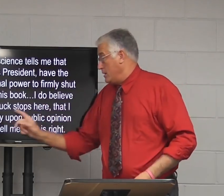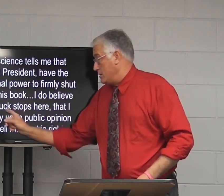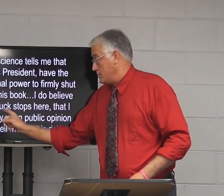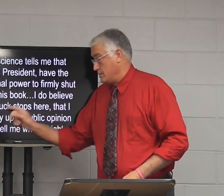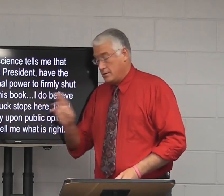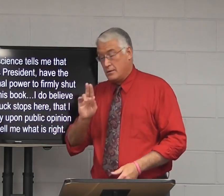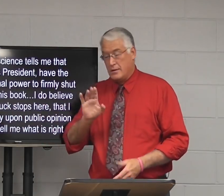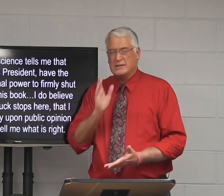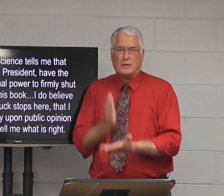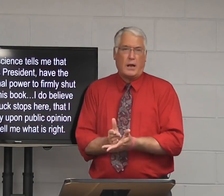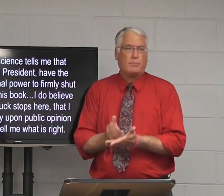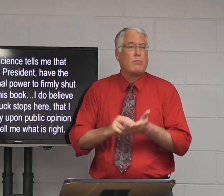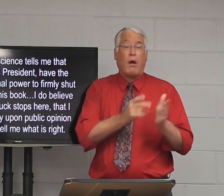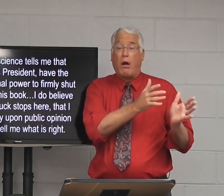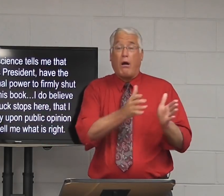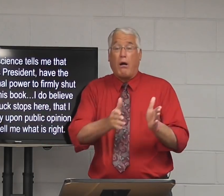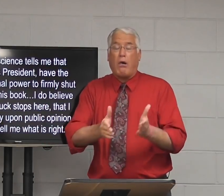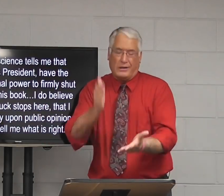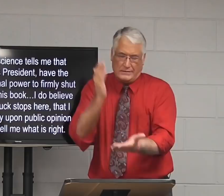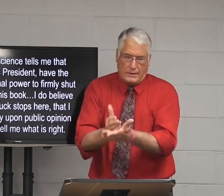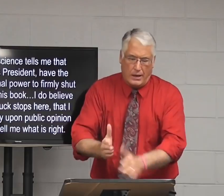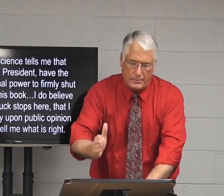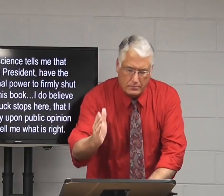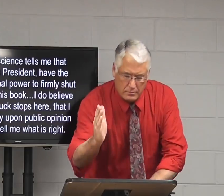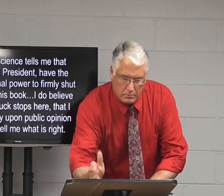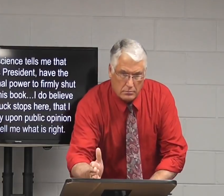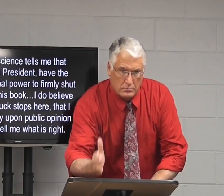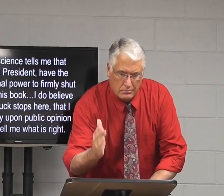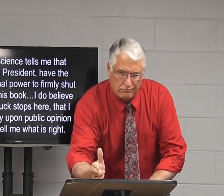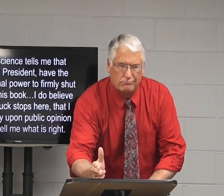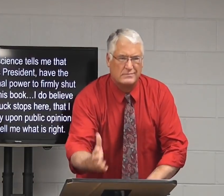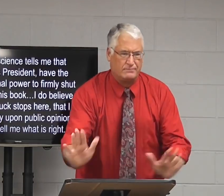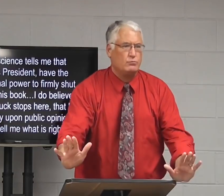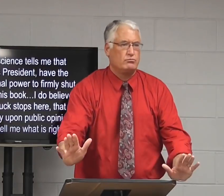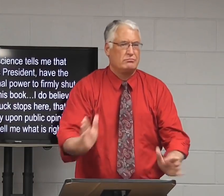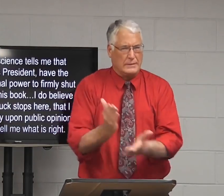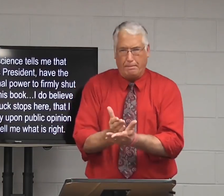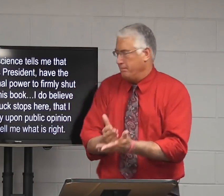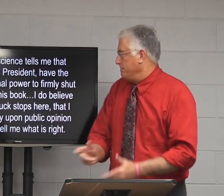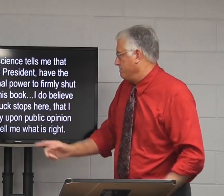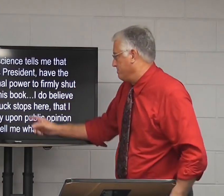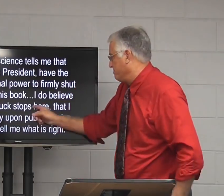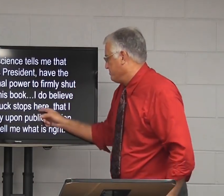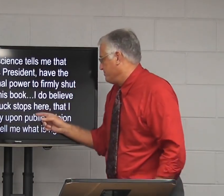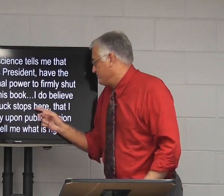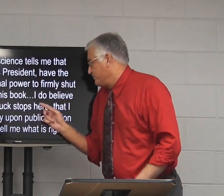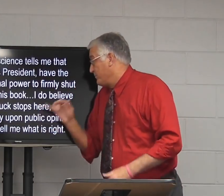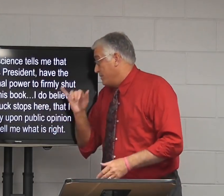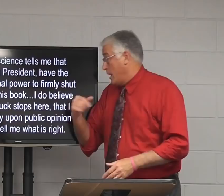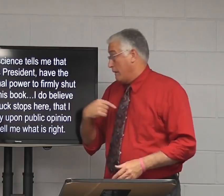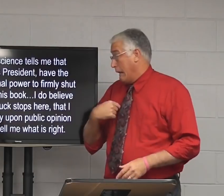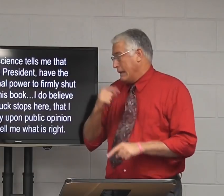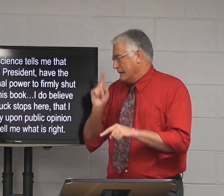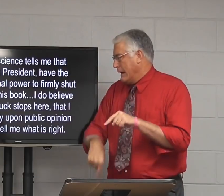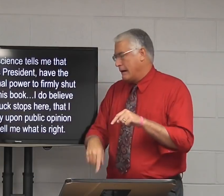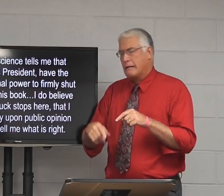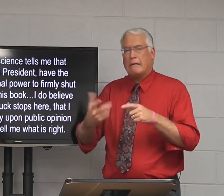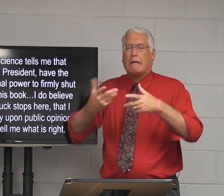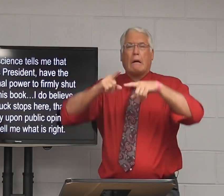that the buck stops, talking about here, it's finished. That